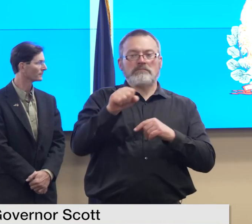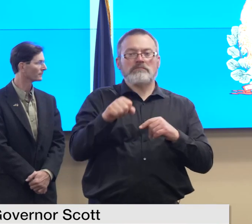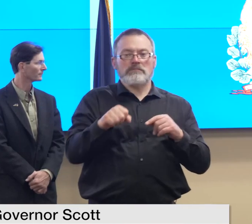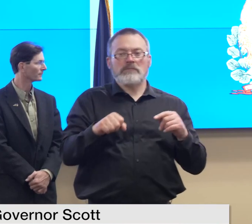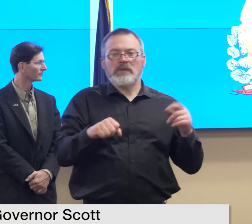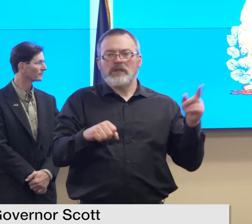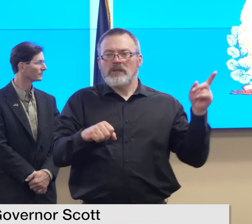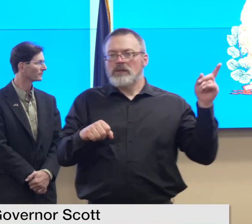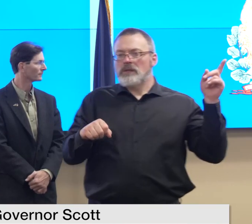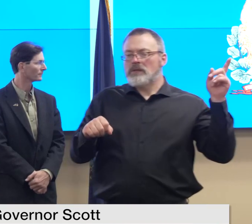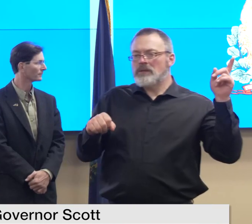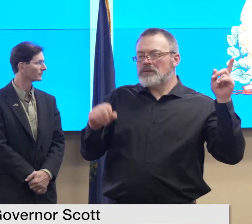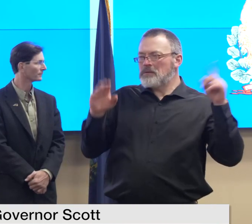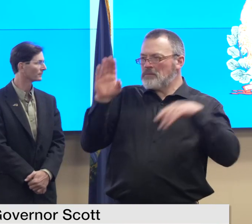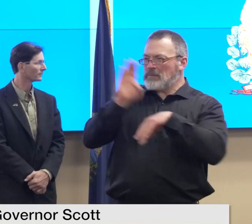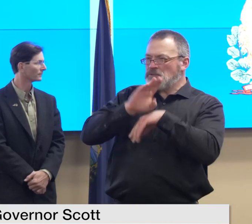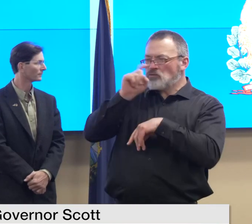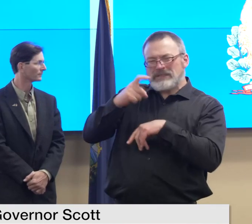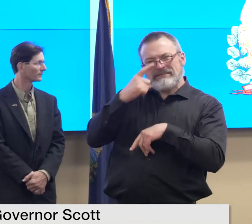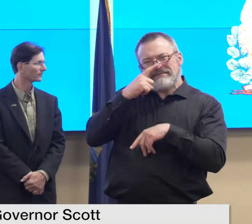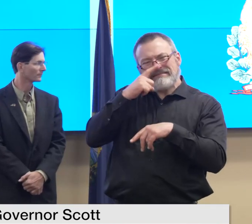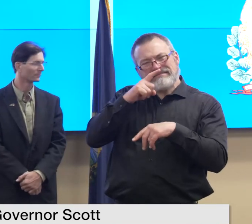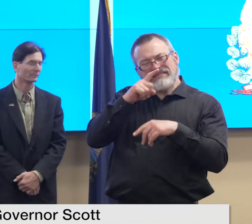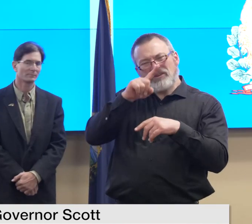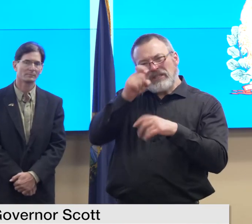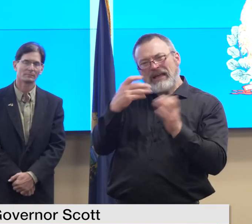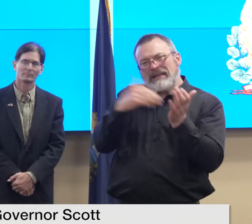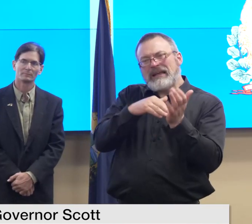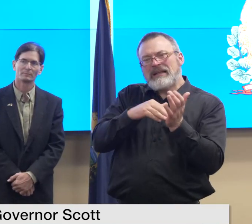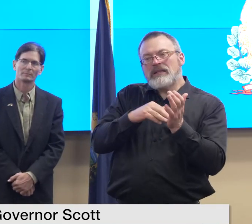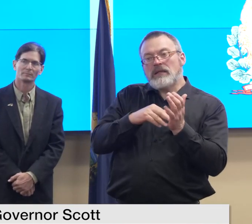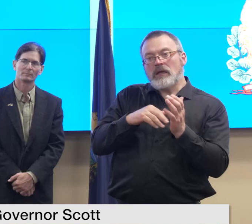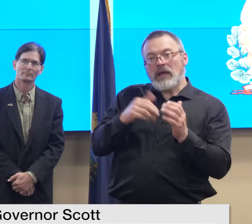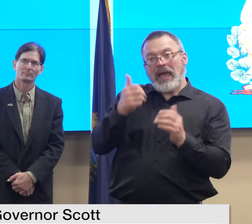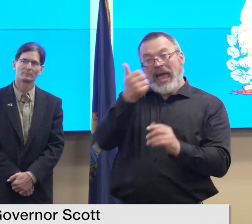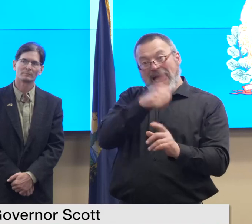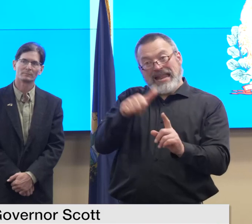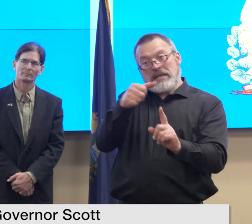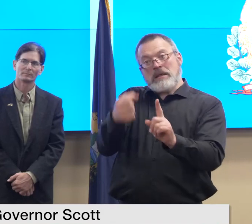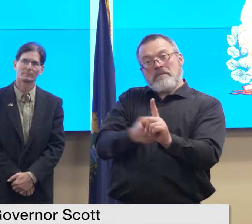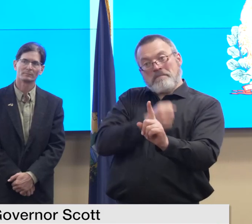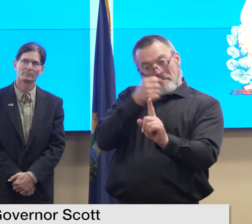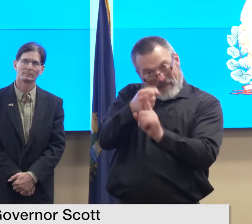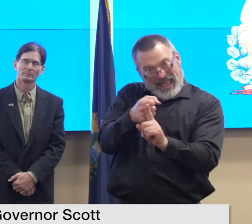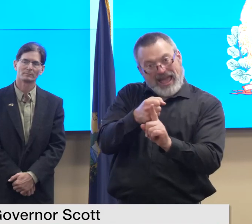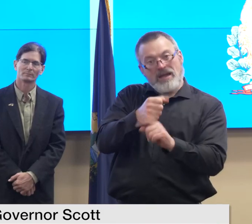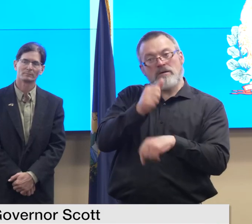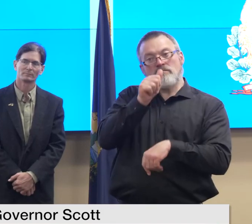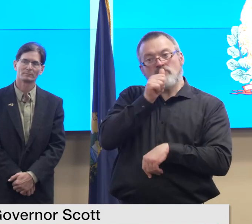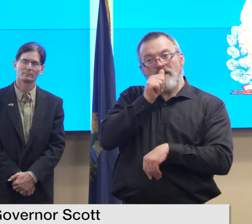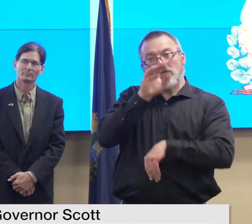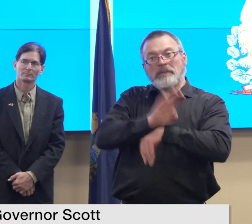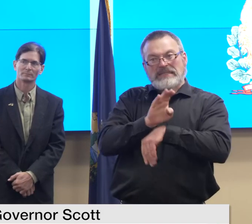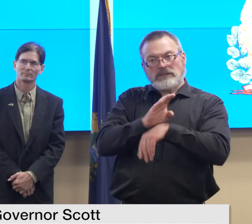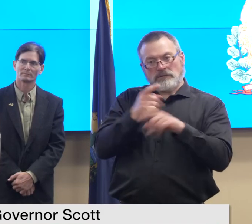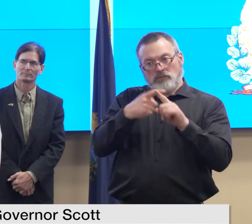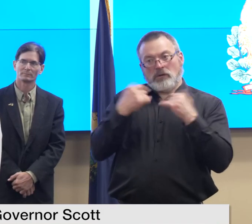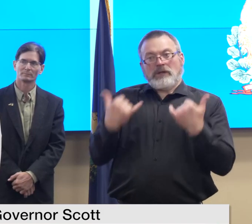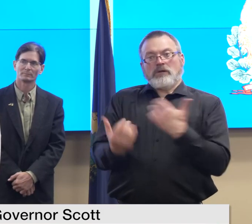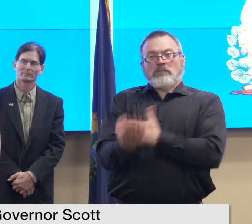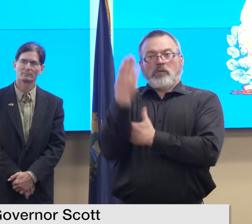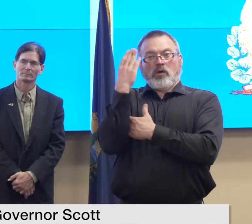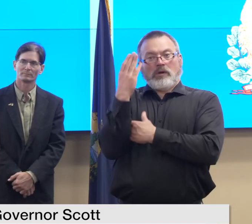again if you would please if there's there was any impact on private businesses or anything like that i'm